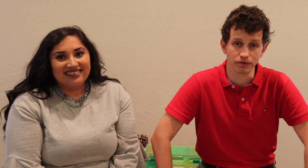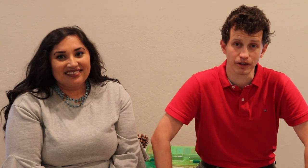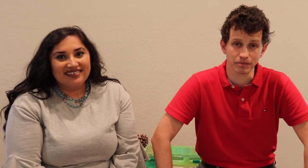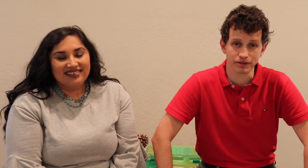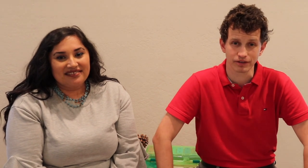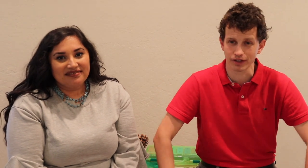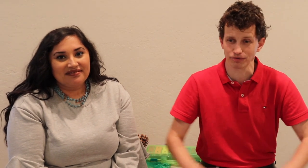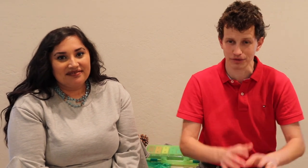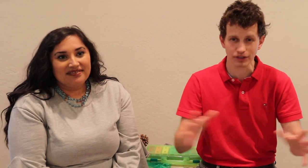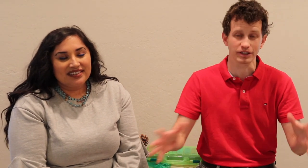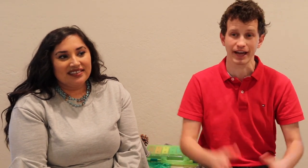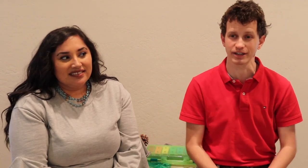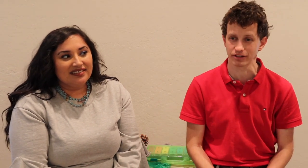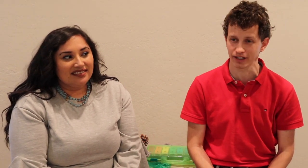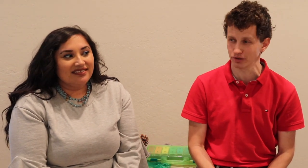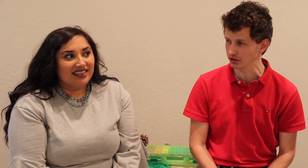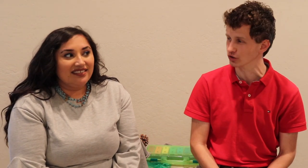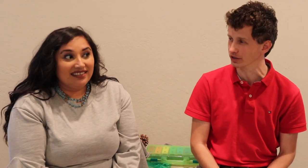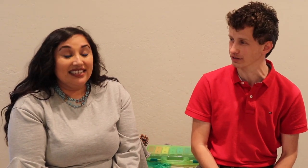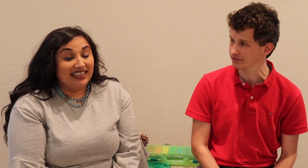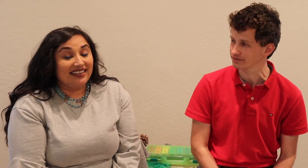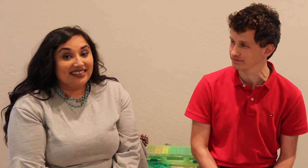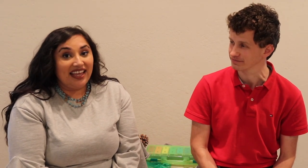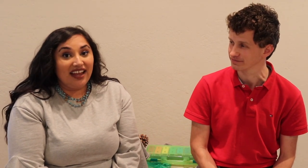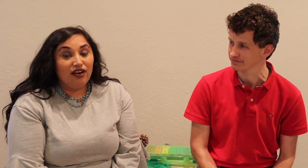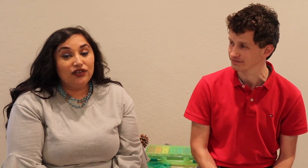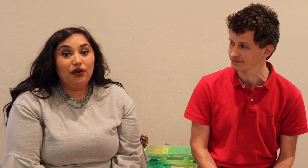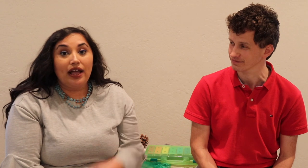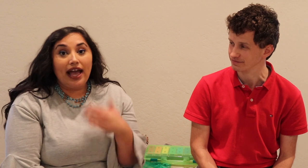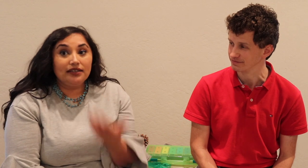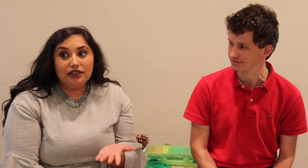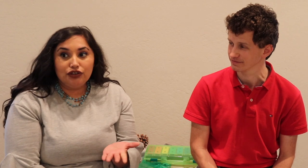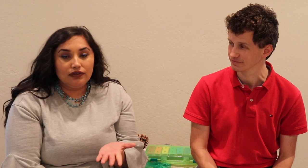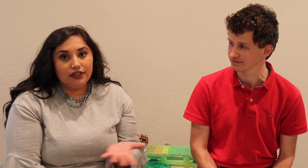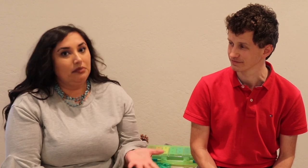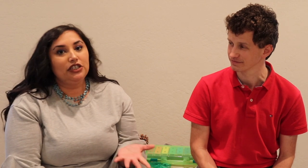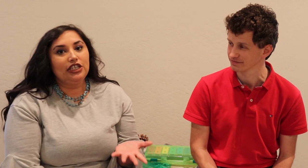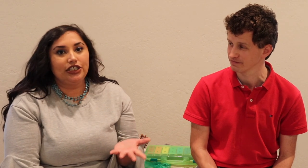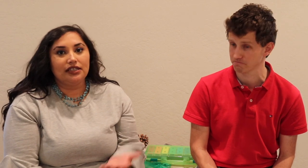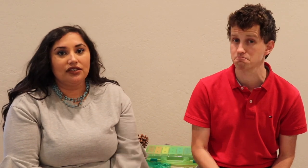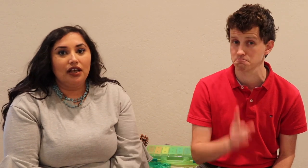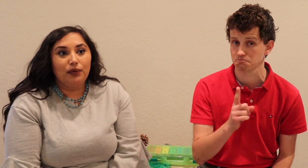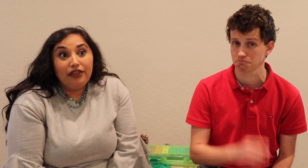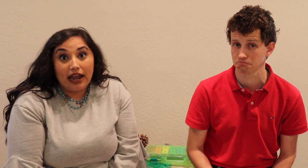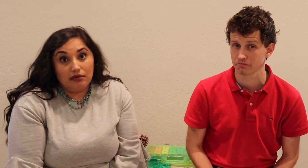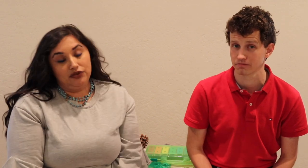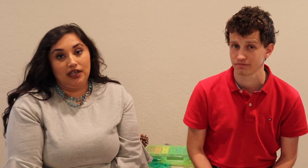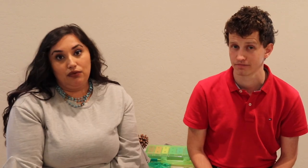development, can really act out the animals and enjoy it. Yes, and also ask the children for some suggestions. What other animals can